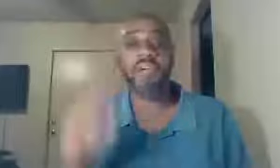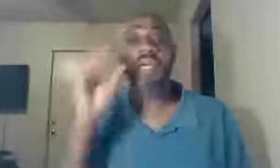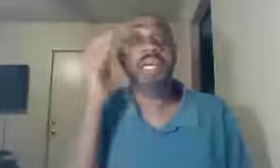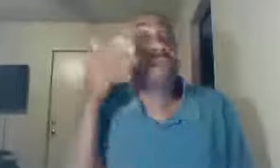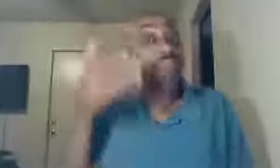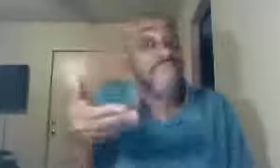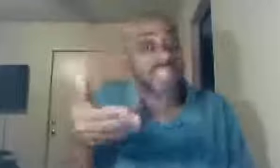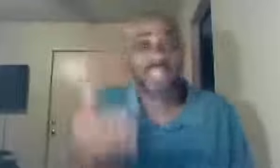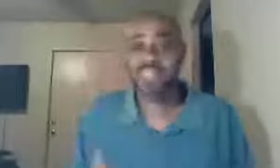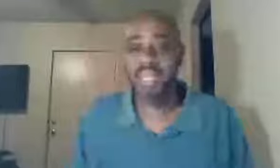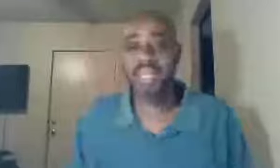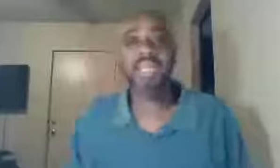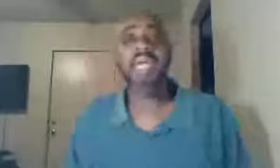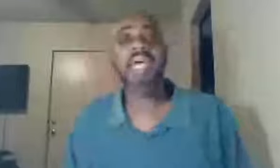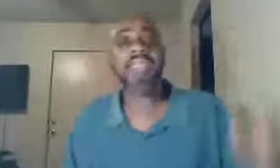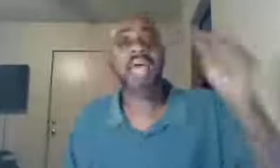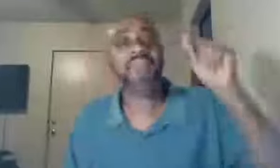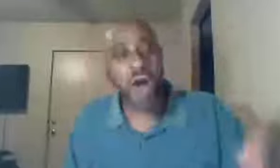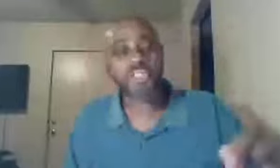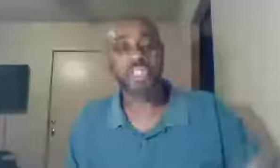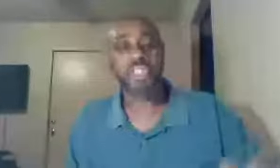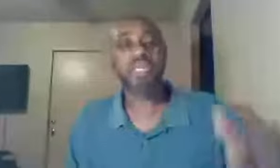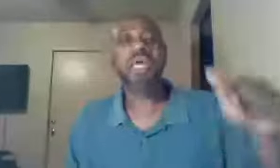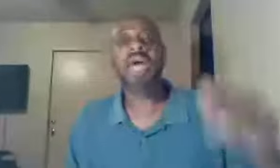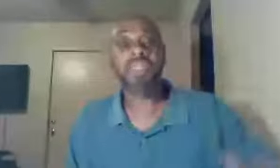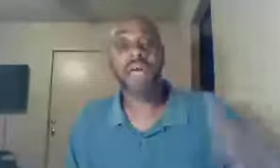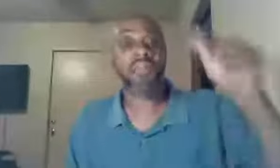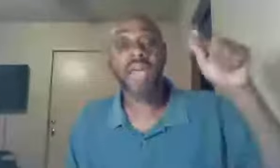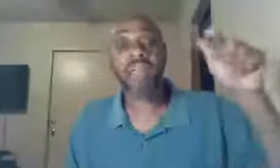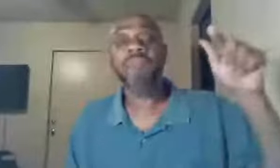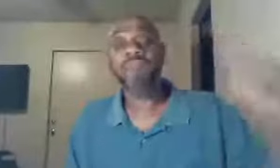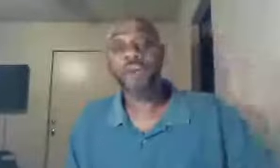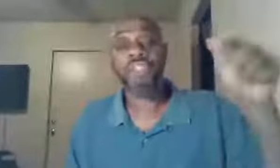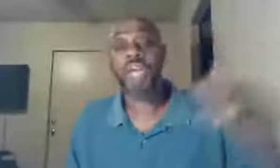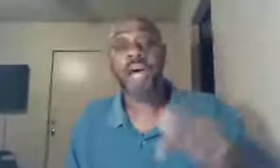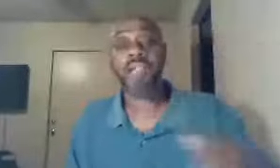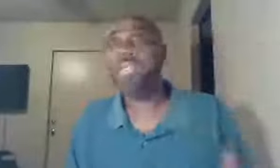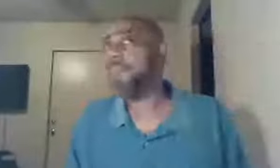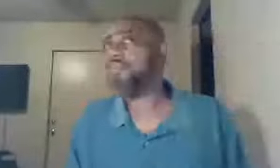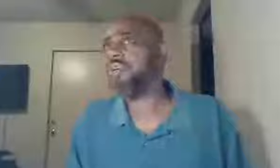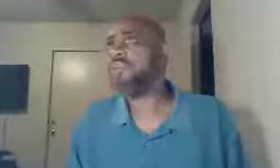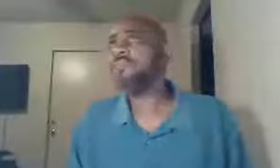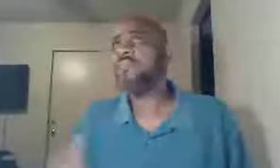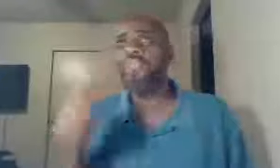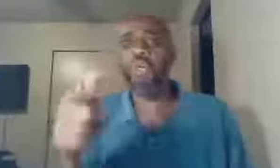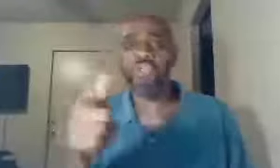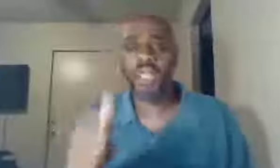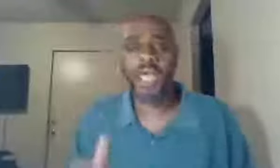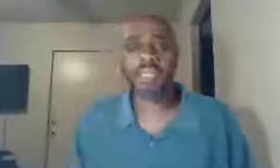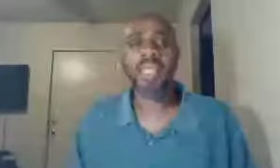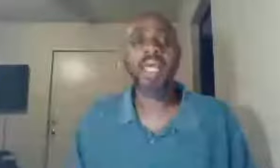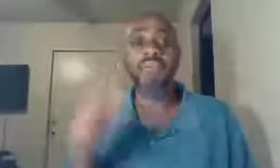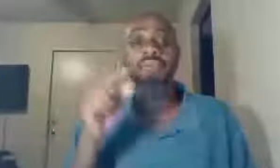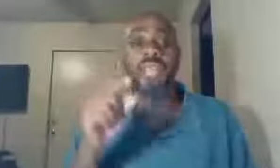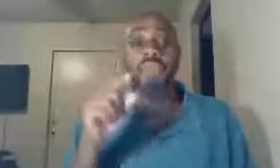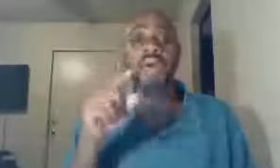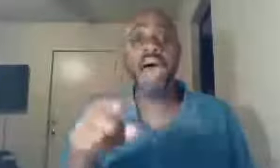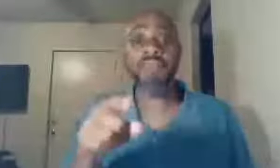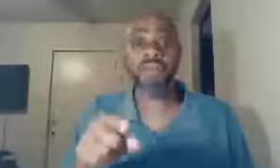commit a sin, is a falsehood, and as a matter of fact, first John chapter two says, and if you say you have no